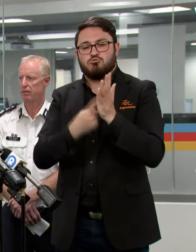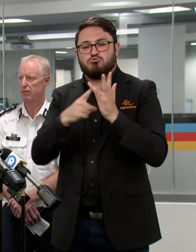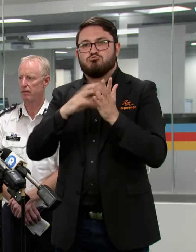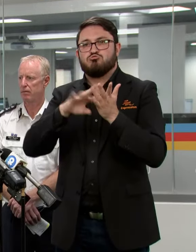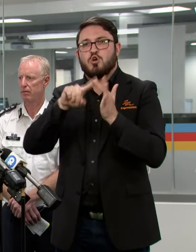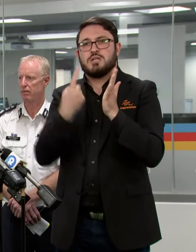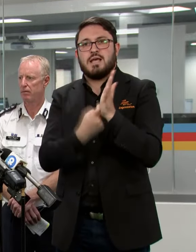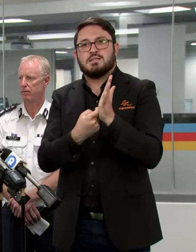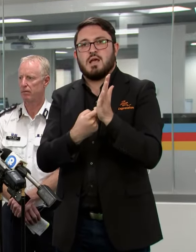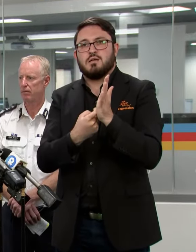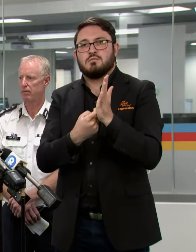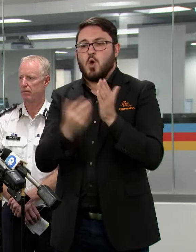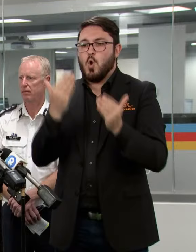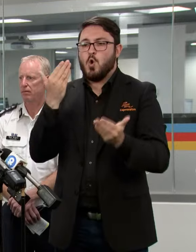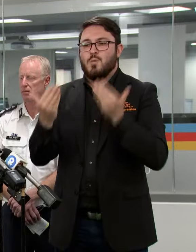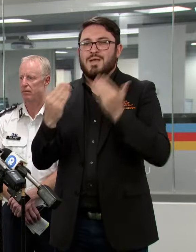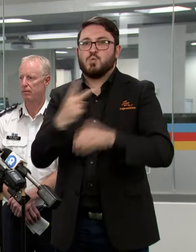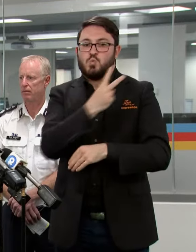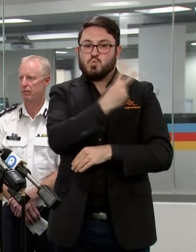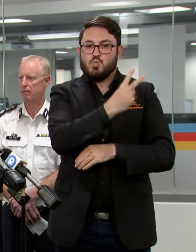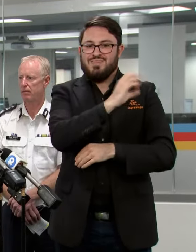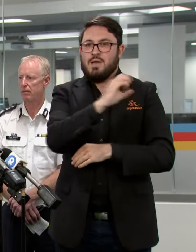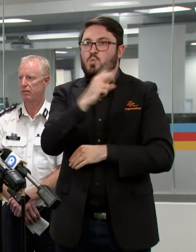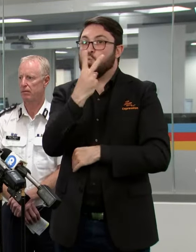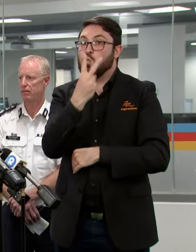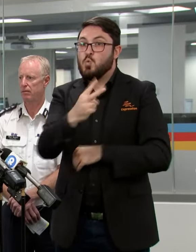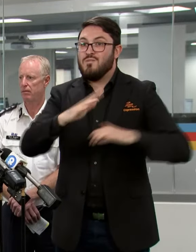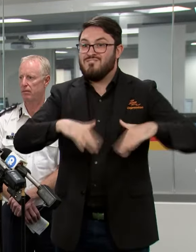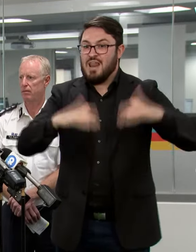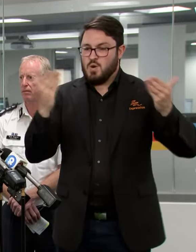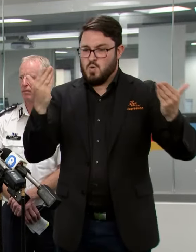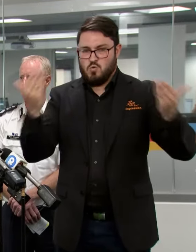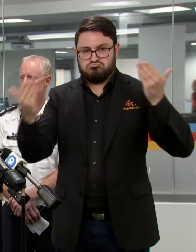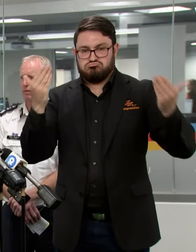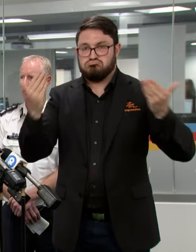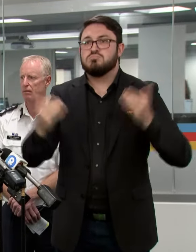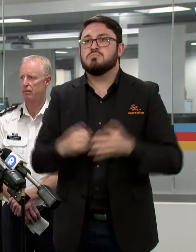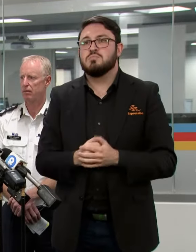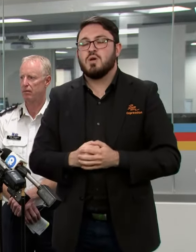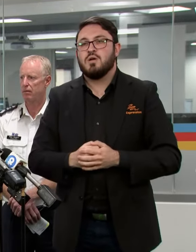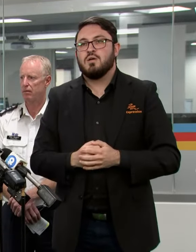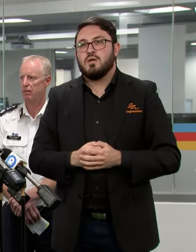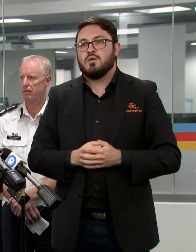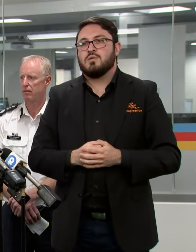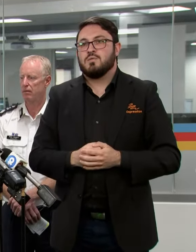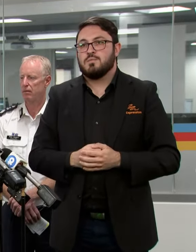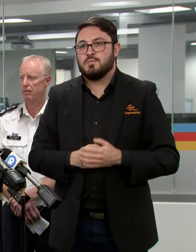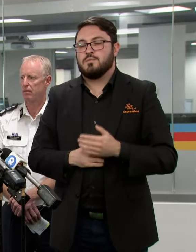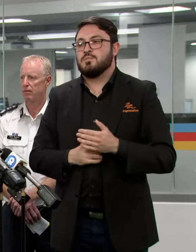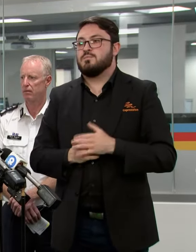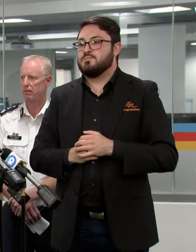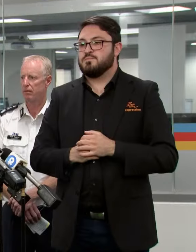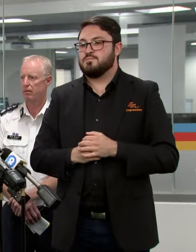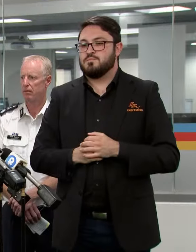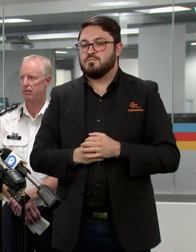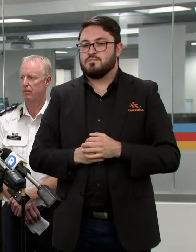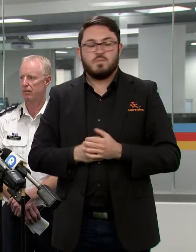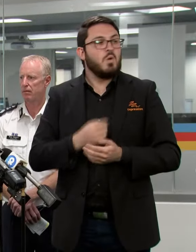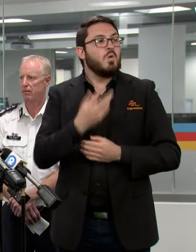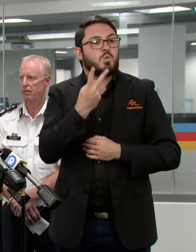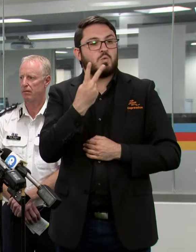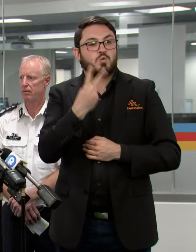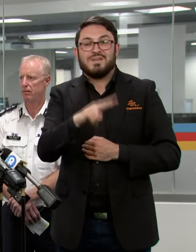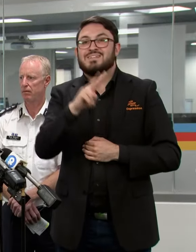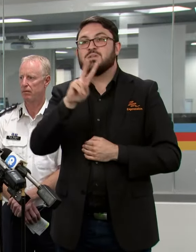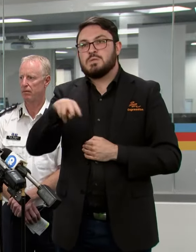compared to the, I guess, floods from 2002, how does that compare to what we're seeing now? Compared to 2022, I don't think it's quite